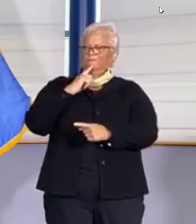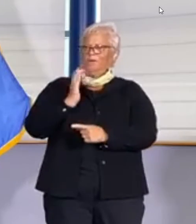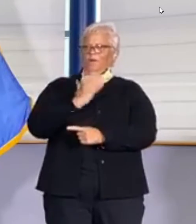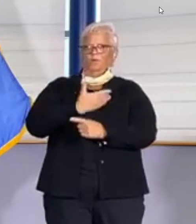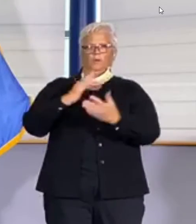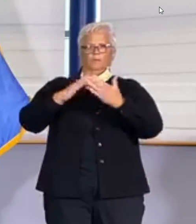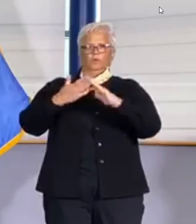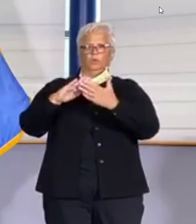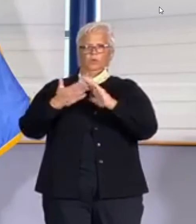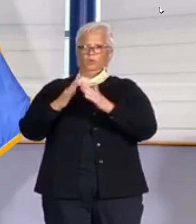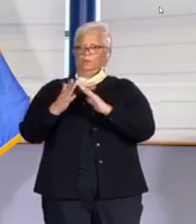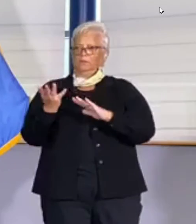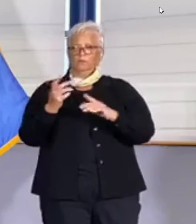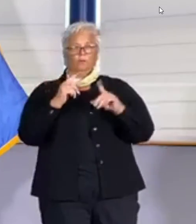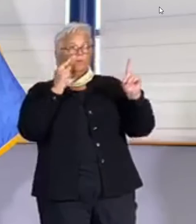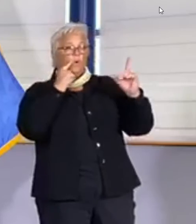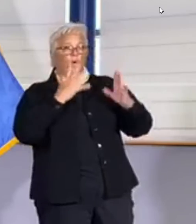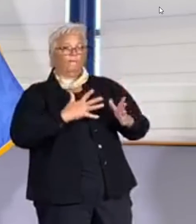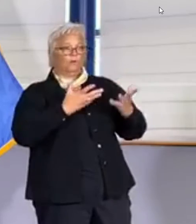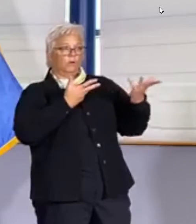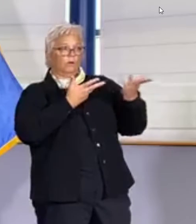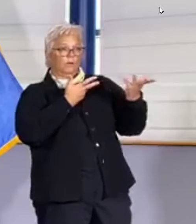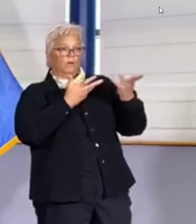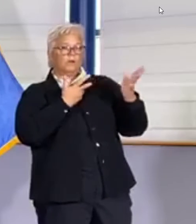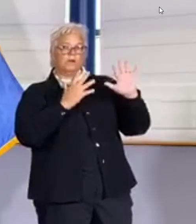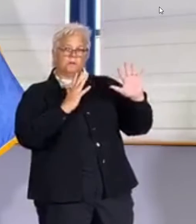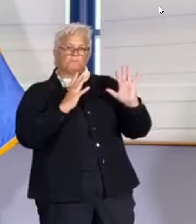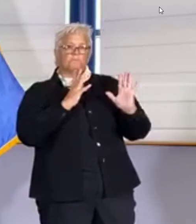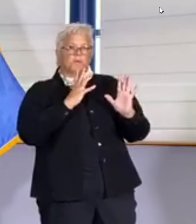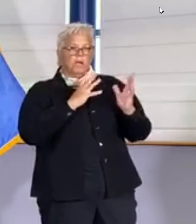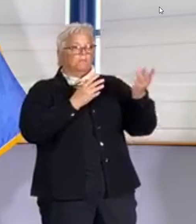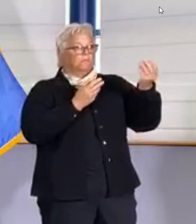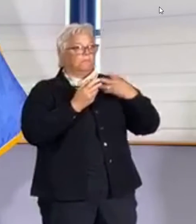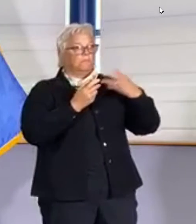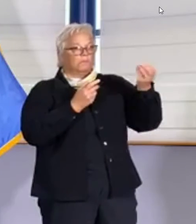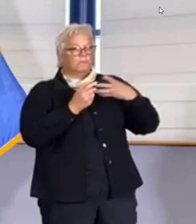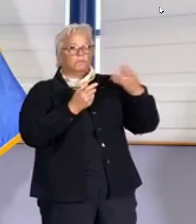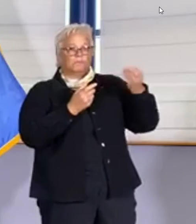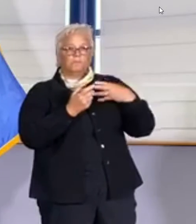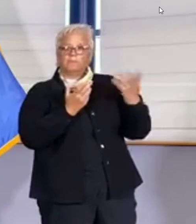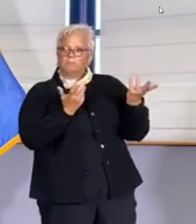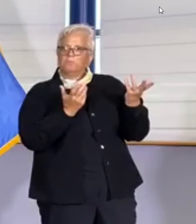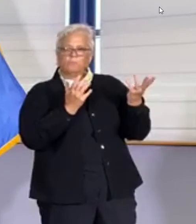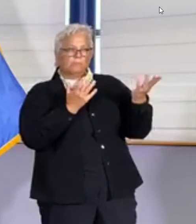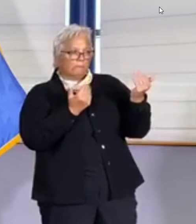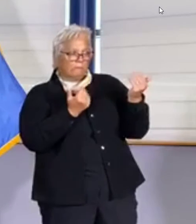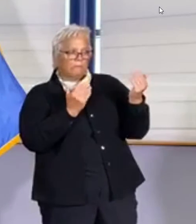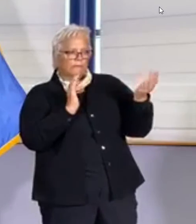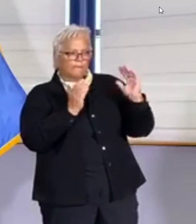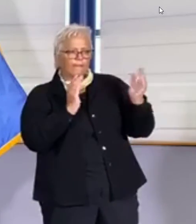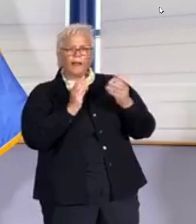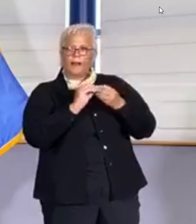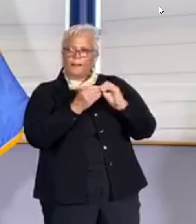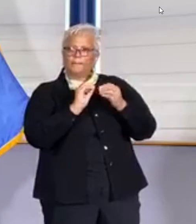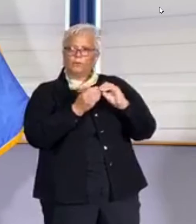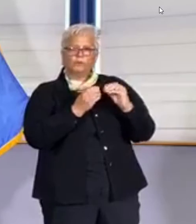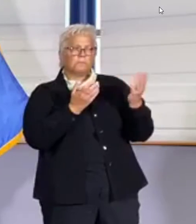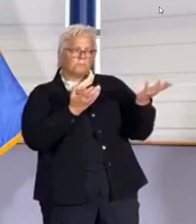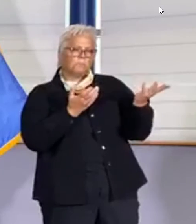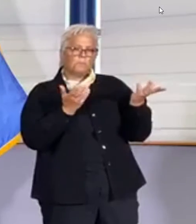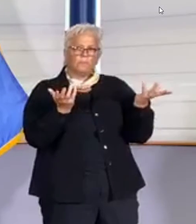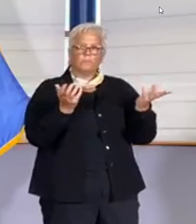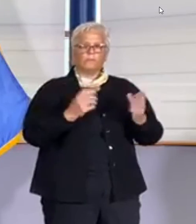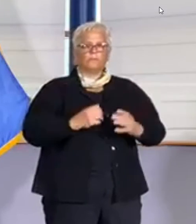the country. But beyond that, you know, I think the state has been very helpful in providing funding to us